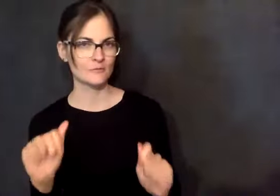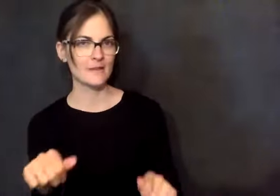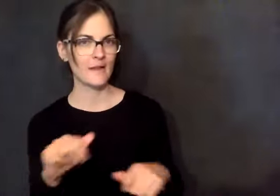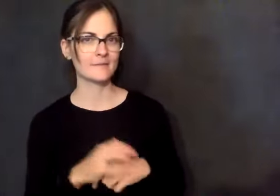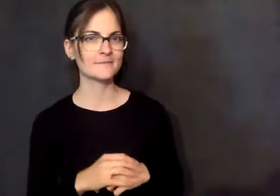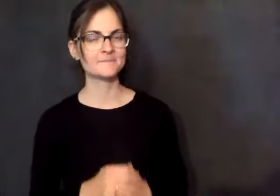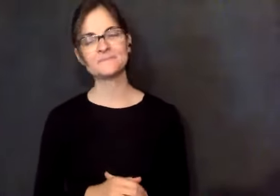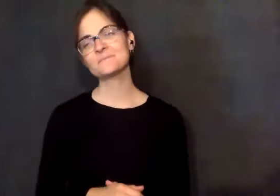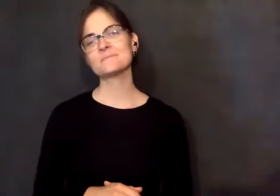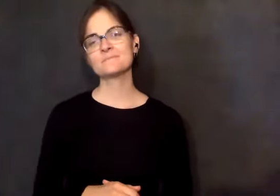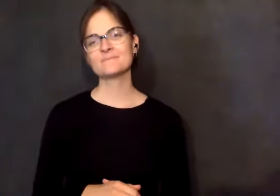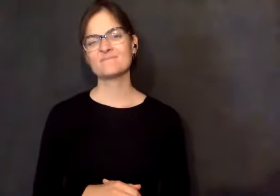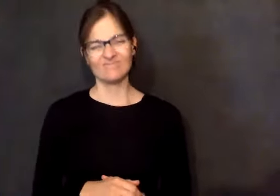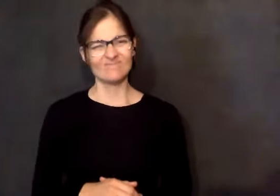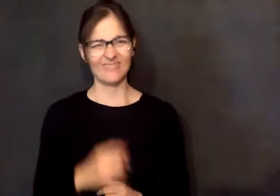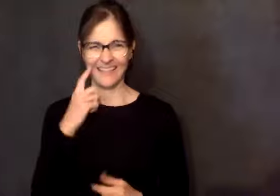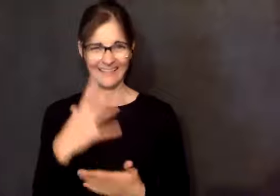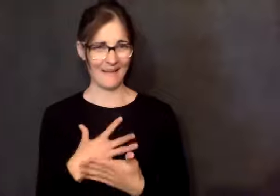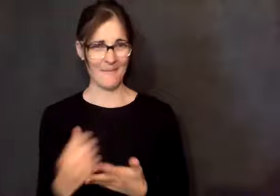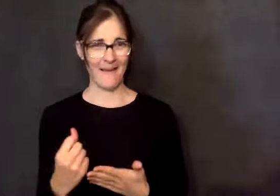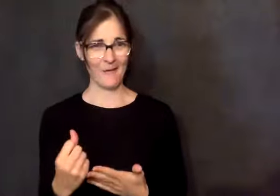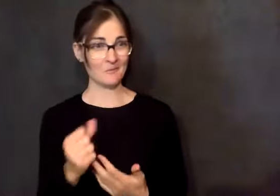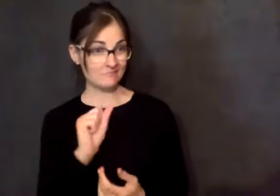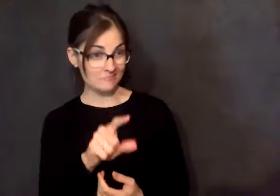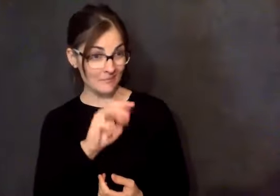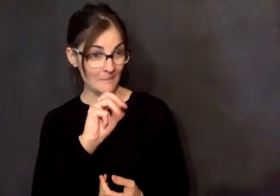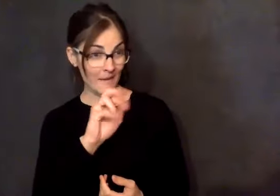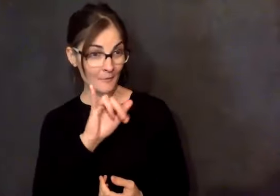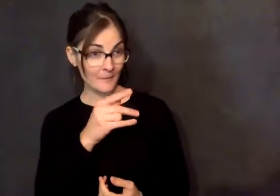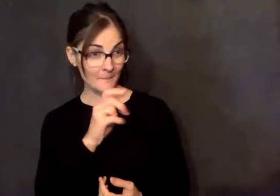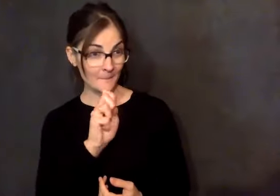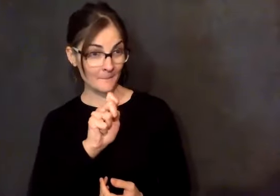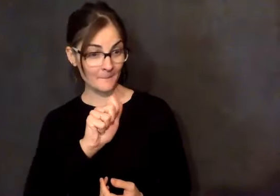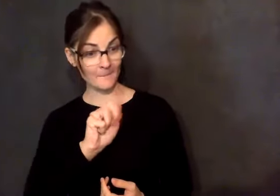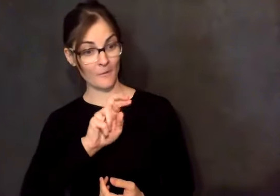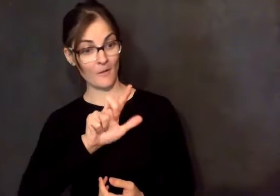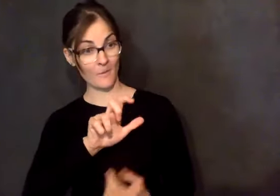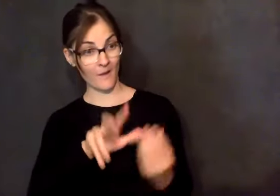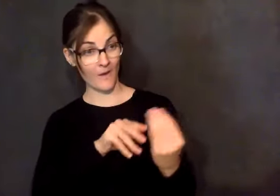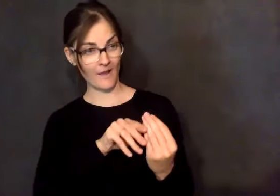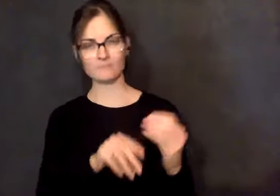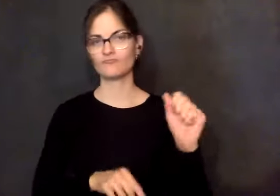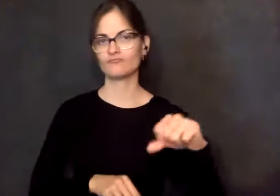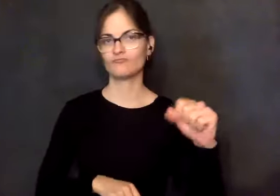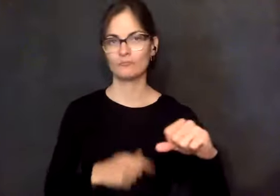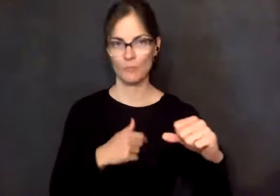this program means to more today than it ever has all these years later. I think that's about all I got, Mary Pearl. How about you? Okay.